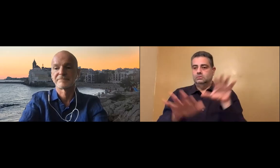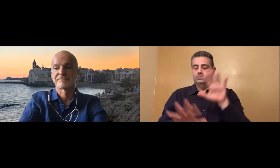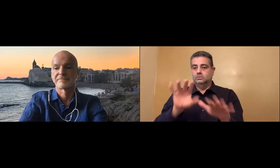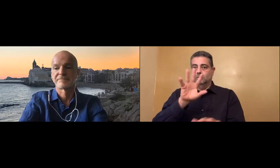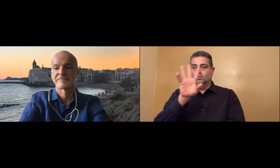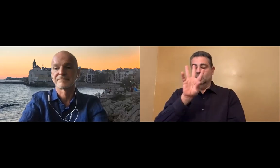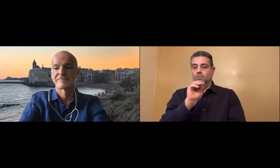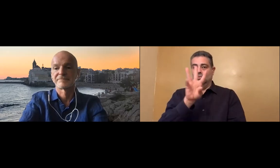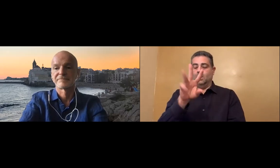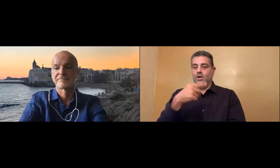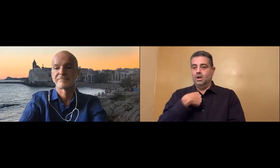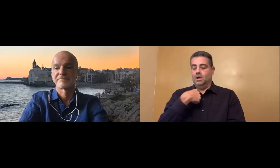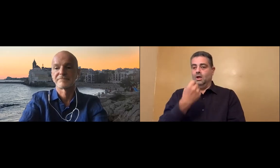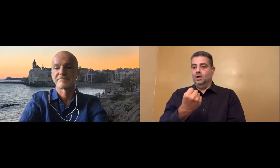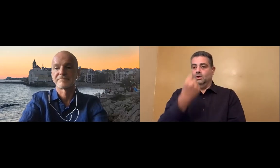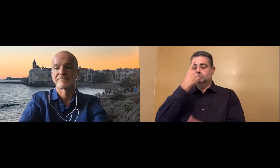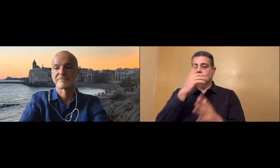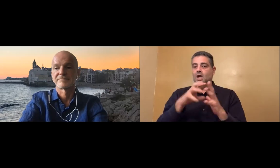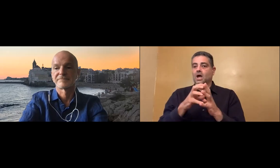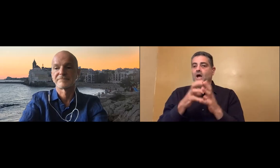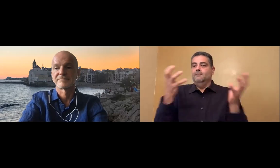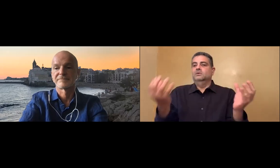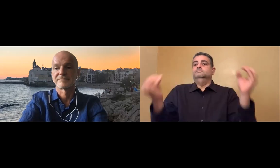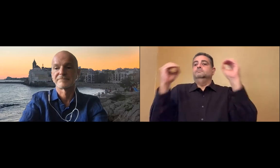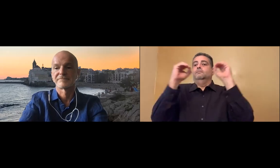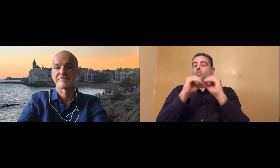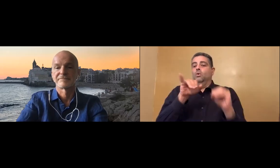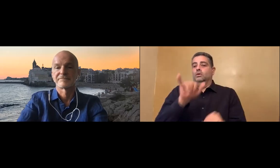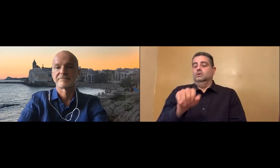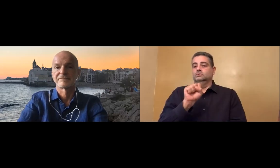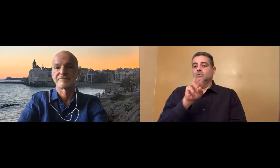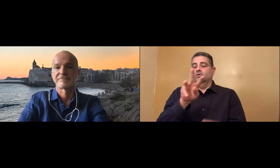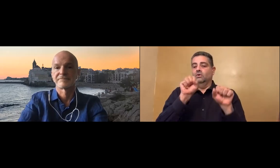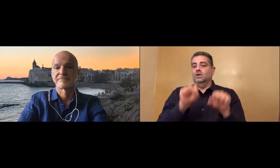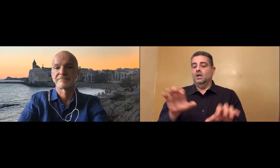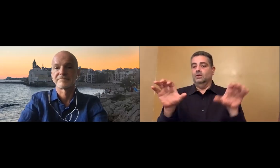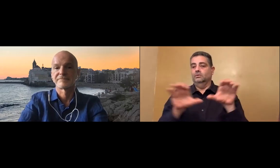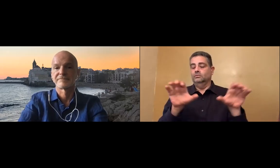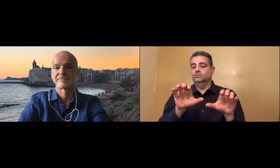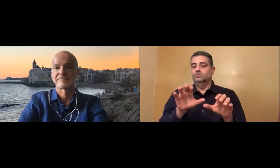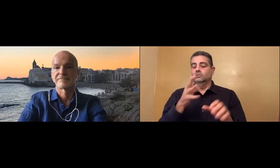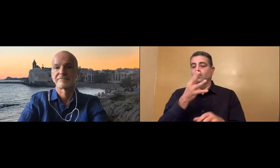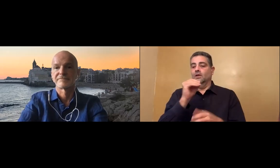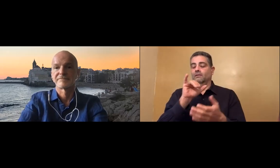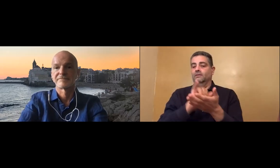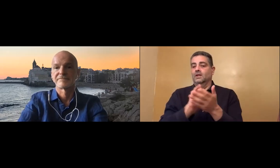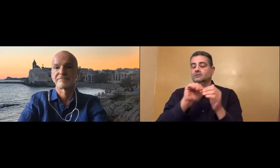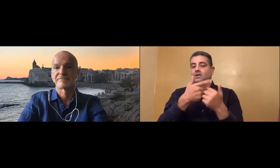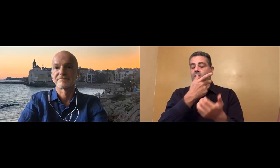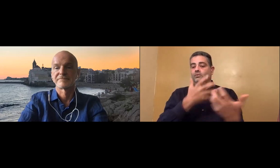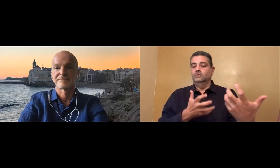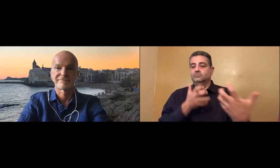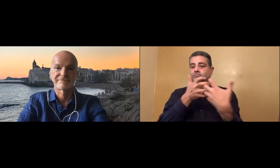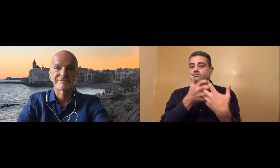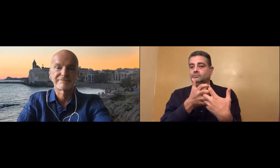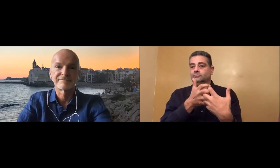I only knew a little bit about it. But through my working with them, I've seen just how versatile it is. And just